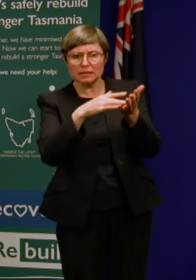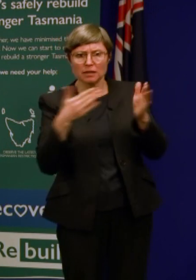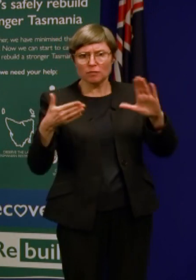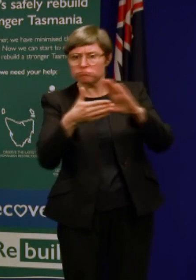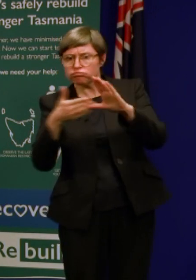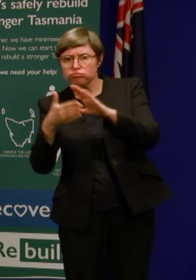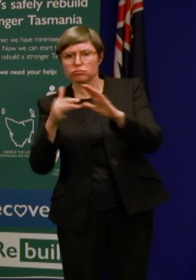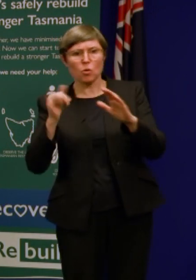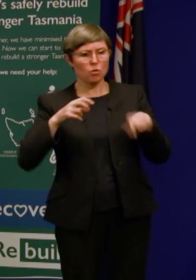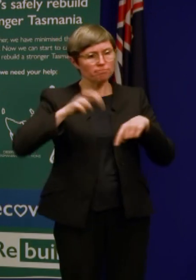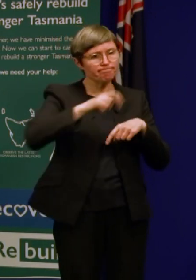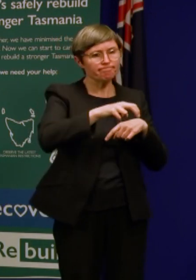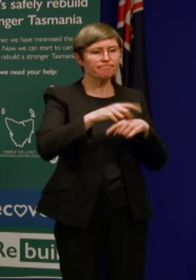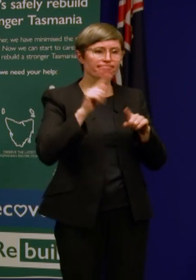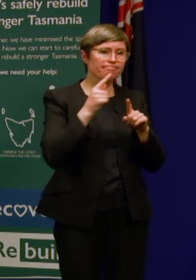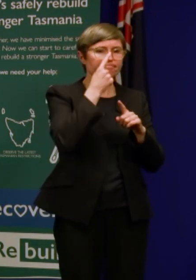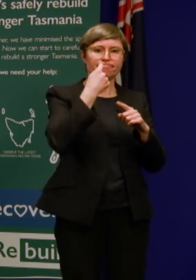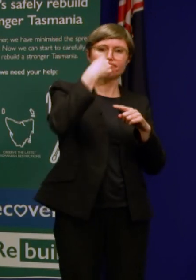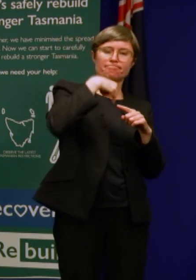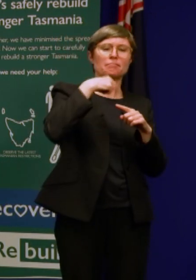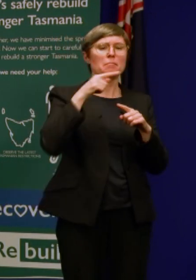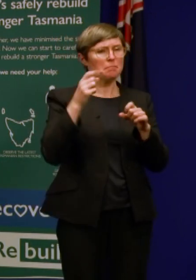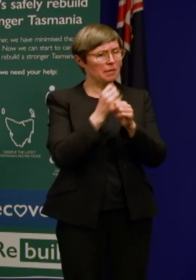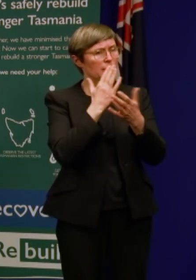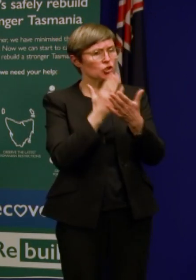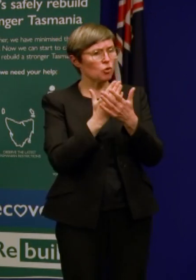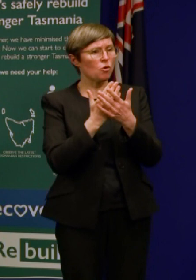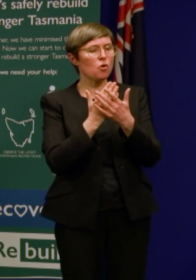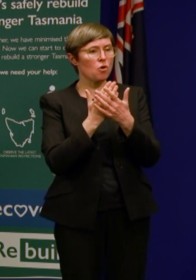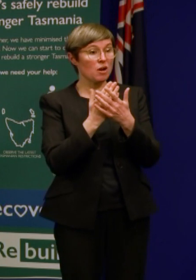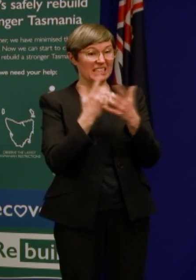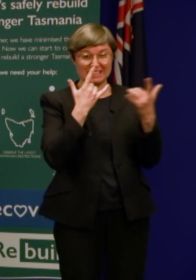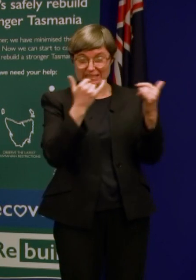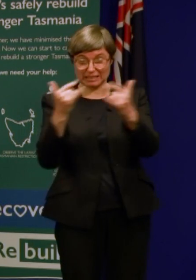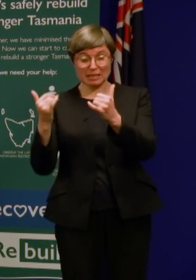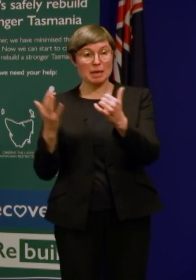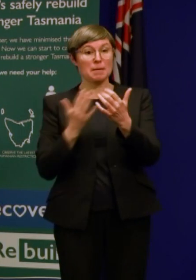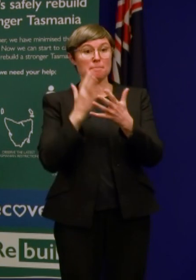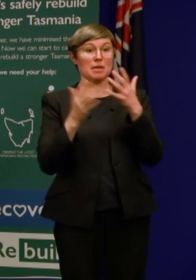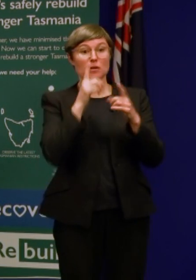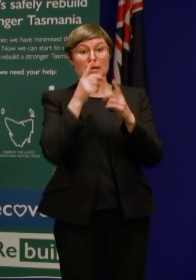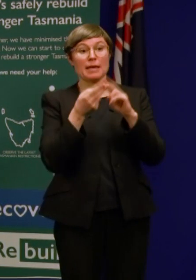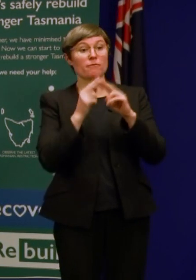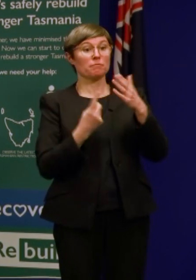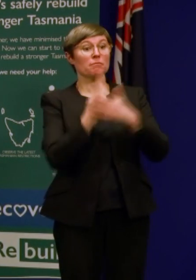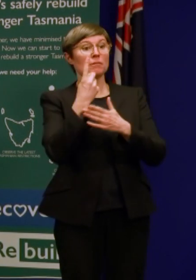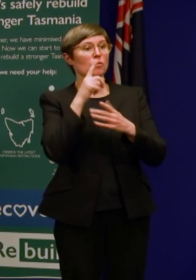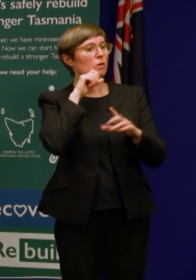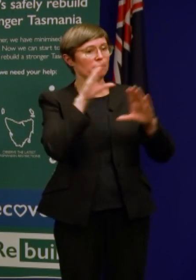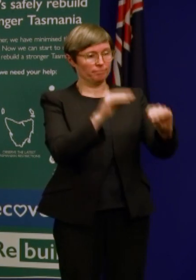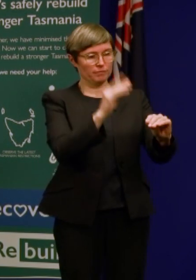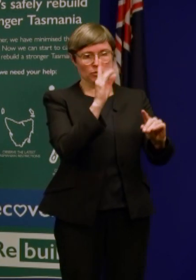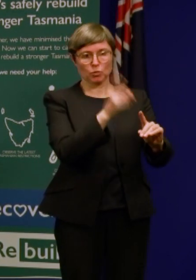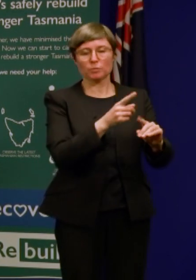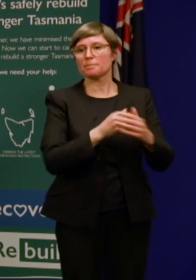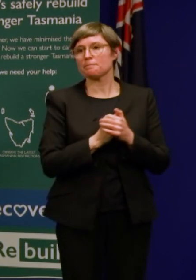up cases quickly and get onto them so we don't see a spread of infection. How long do you think